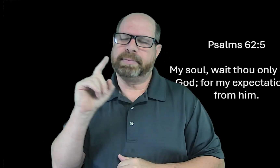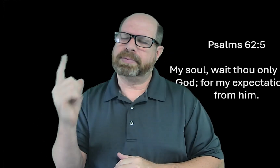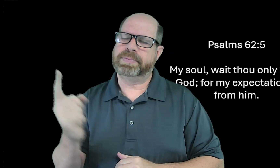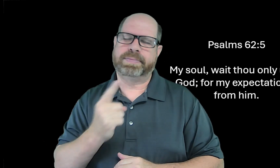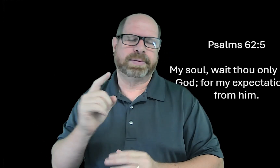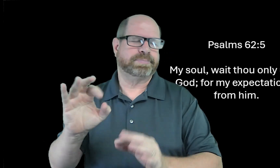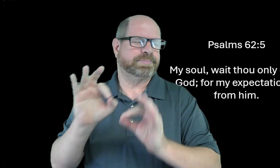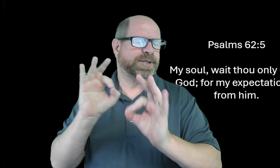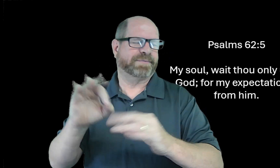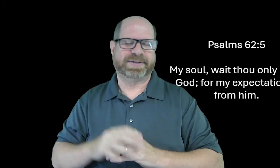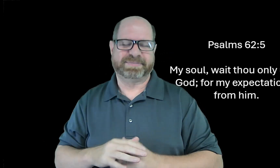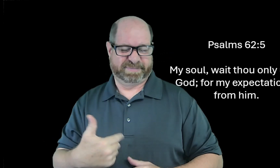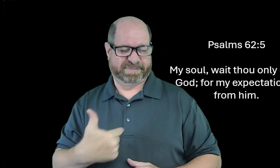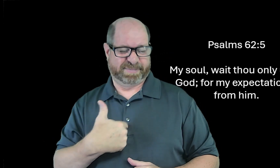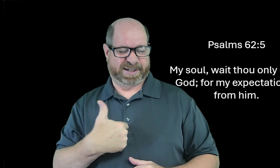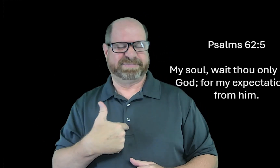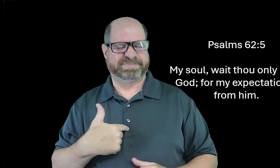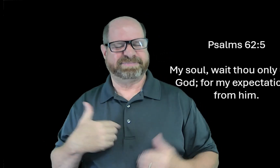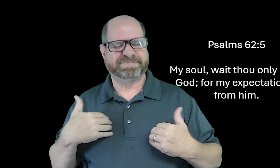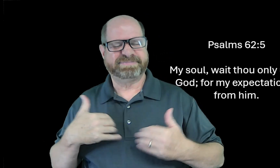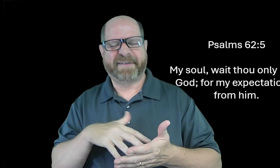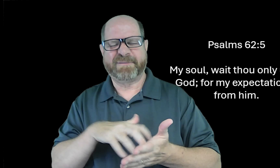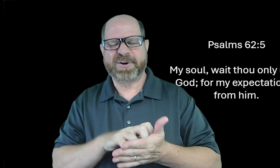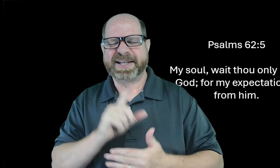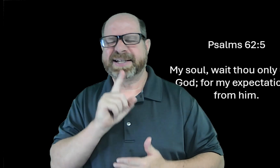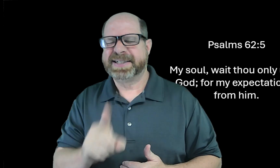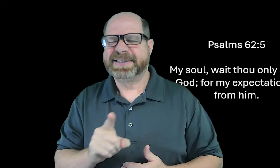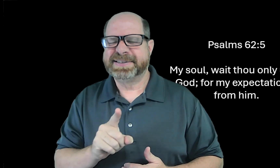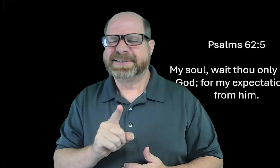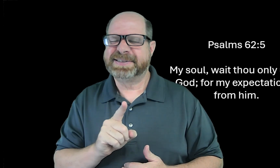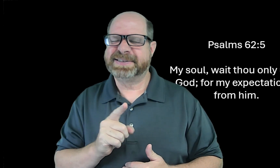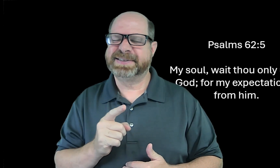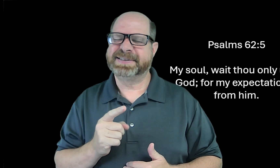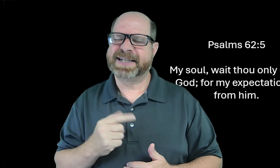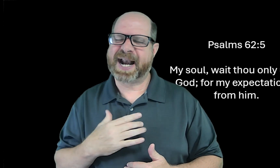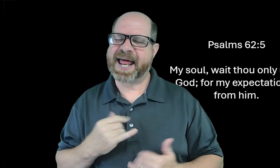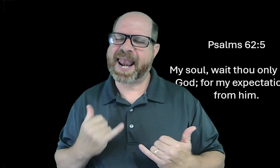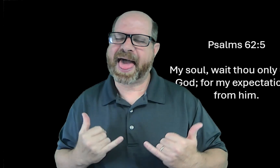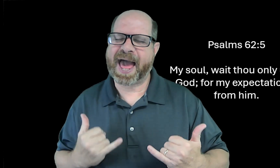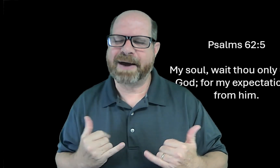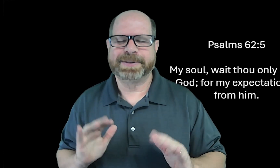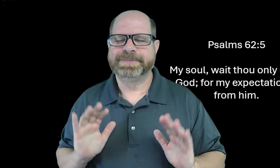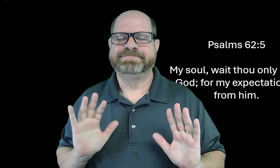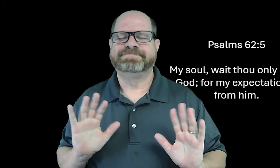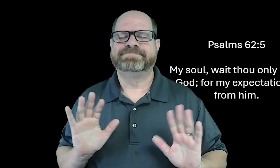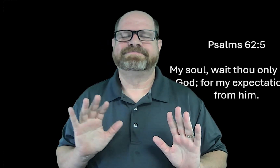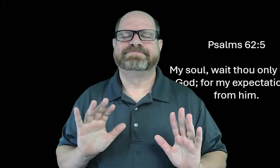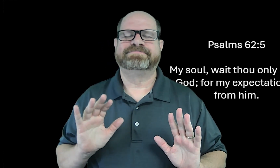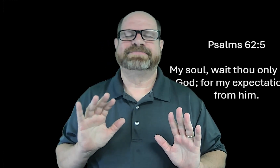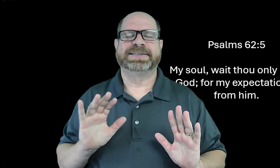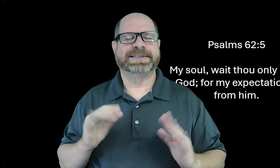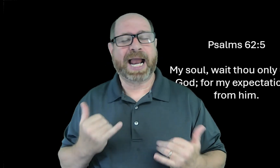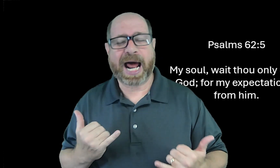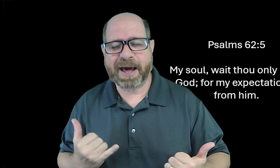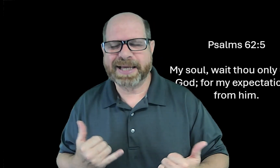But God, you always have perfect timing. We're weak. We like things now, but